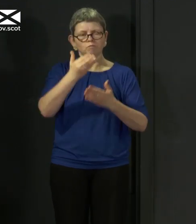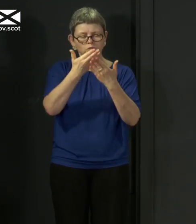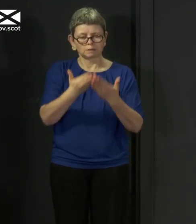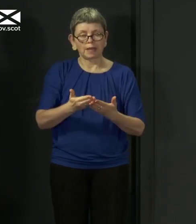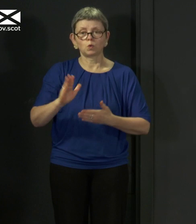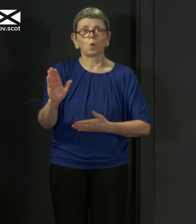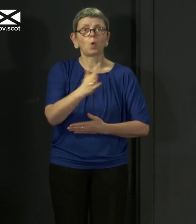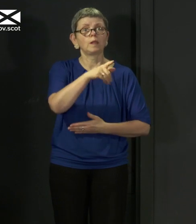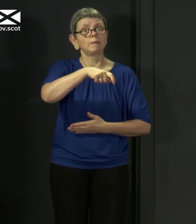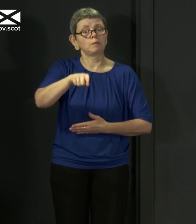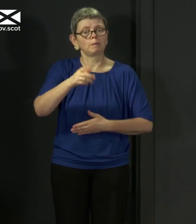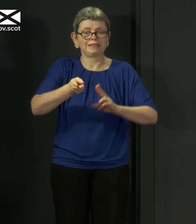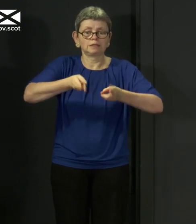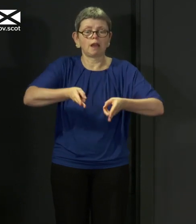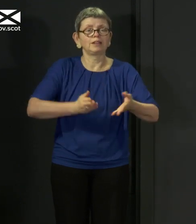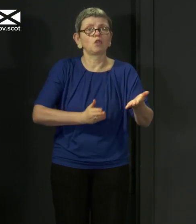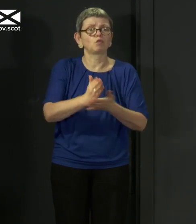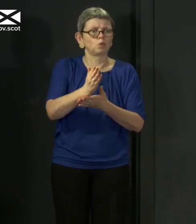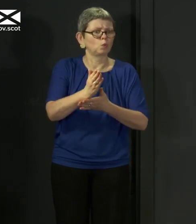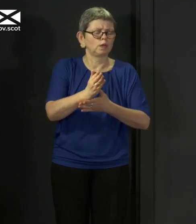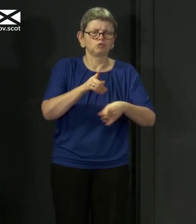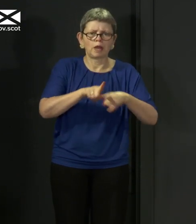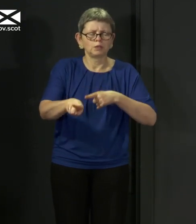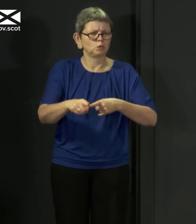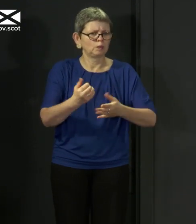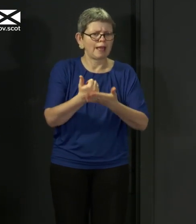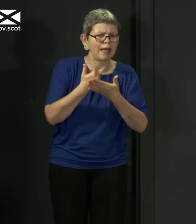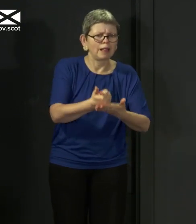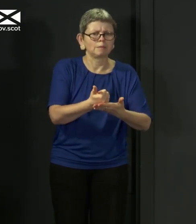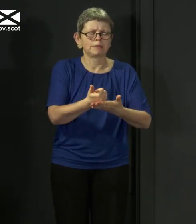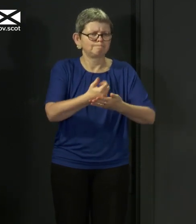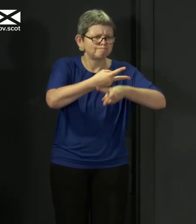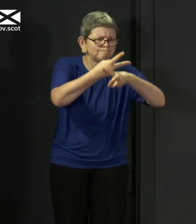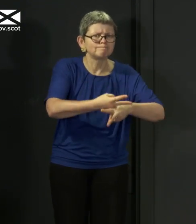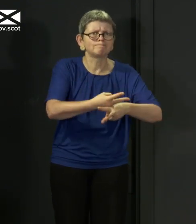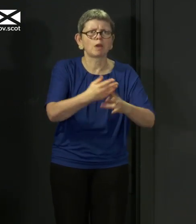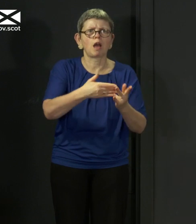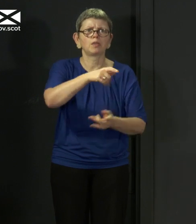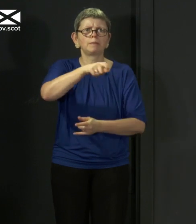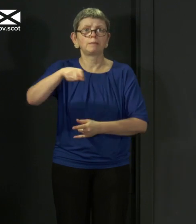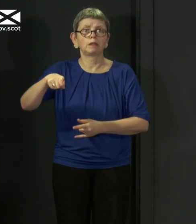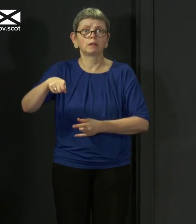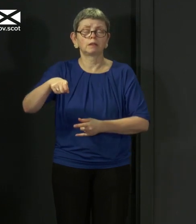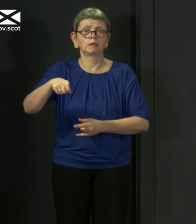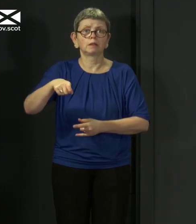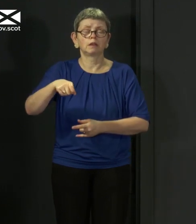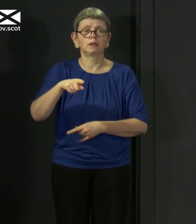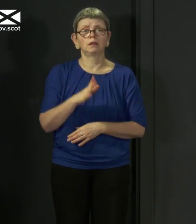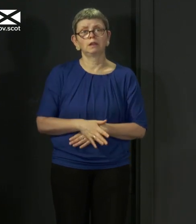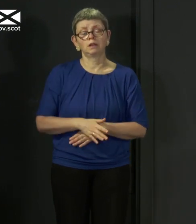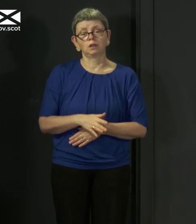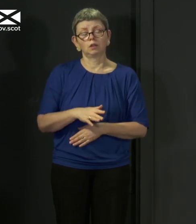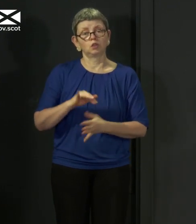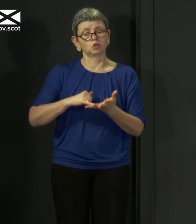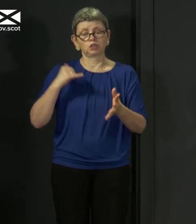serve, care for and save others. And it will be a further reminder that of all the duties government bears